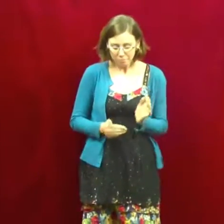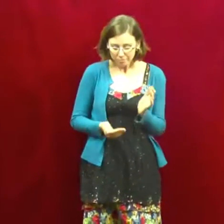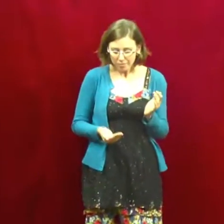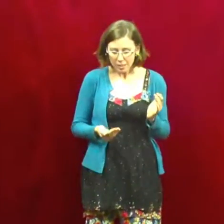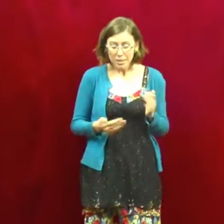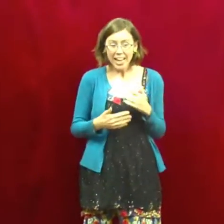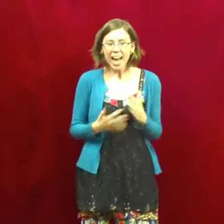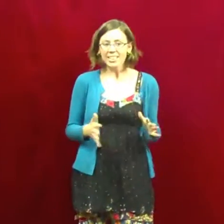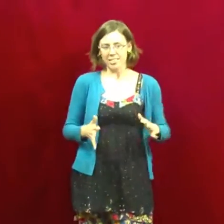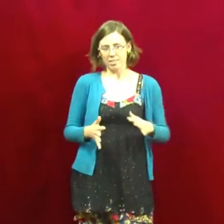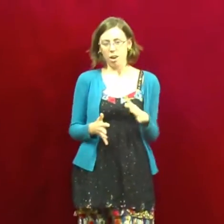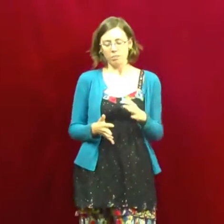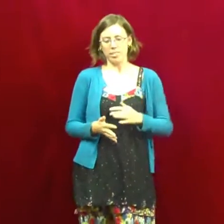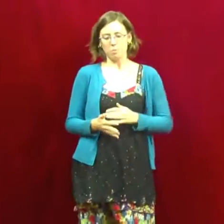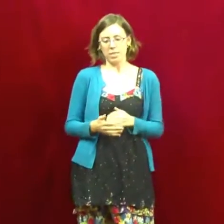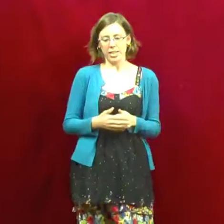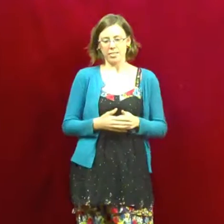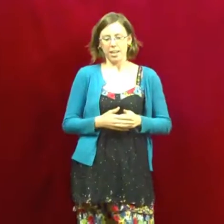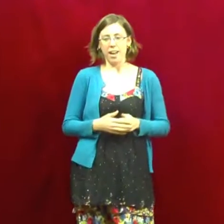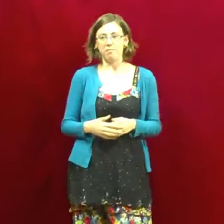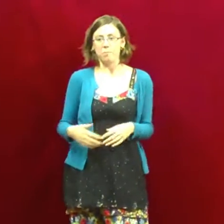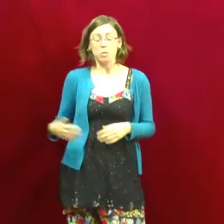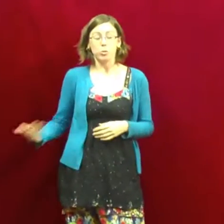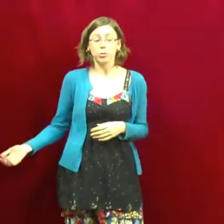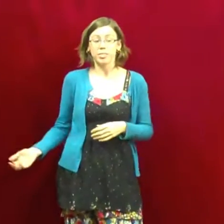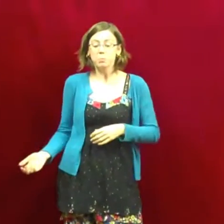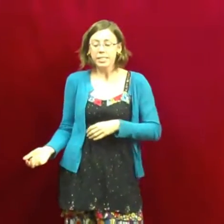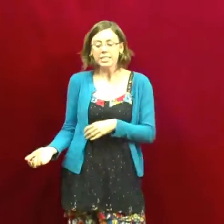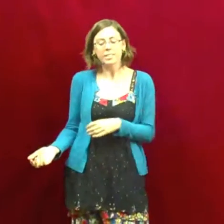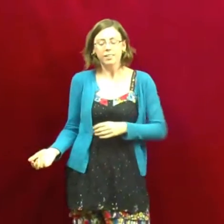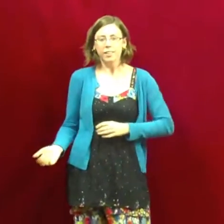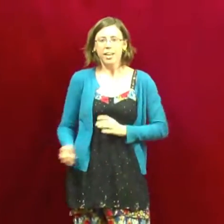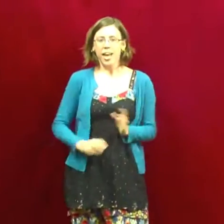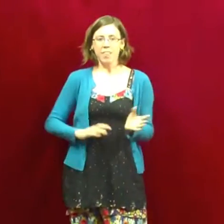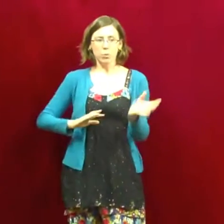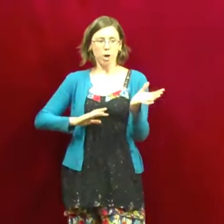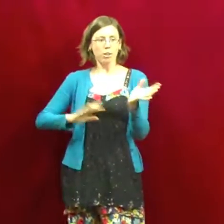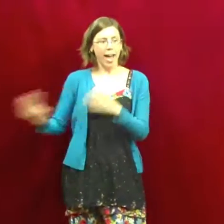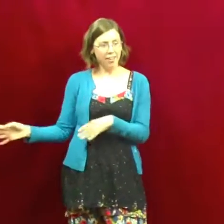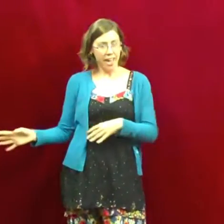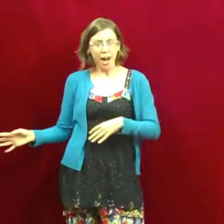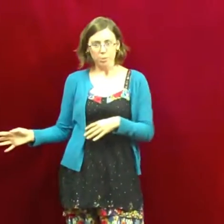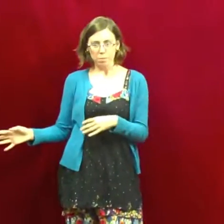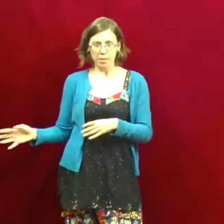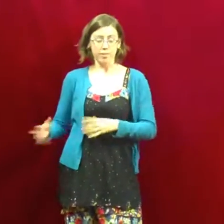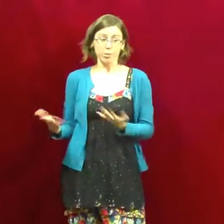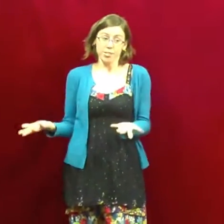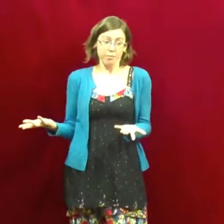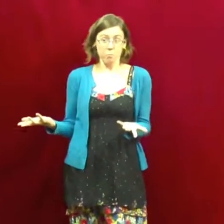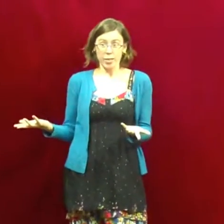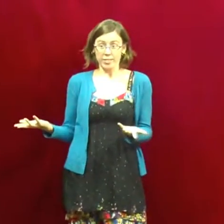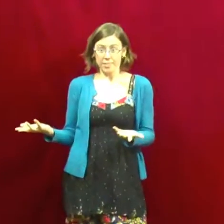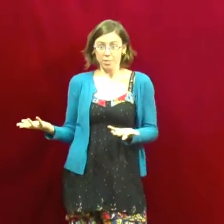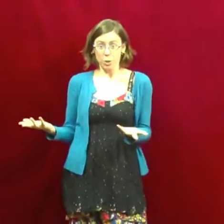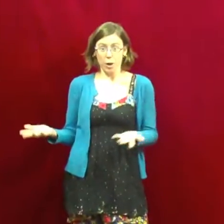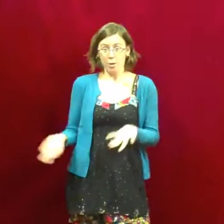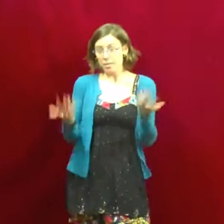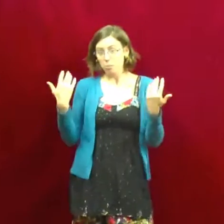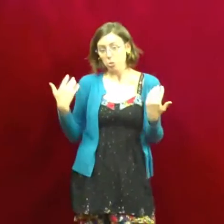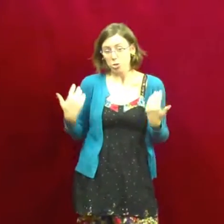But I had access to all of this because I have much older siblings, and they were all out of the house, but their stuff wasn't. So, I was able to just